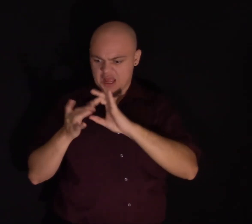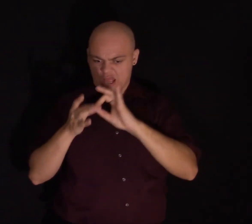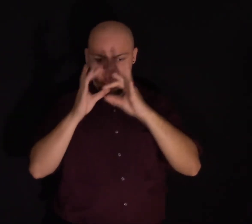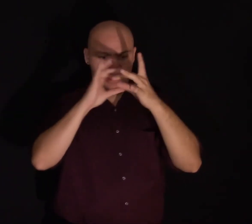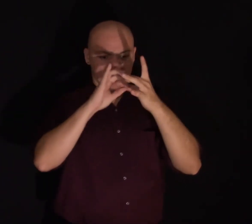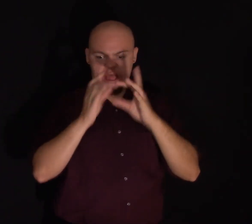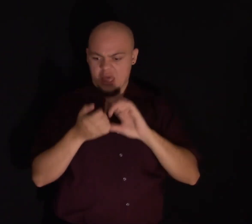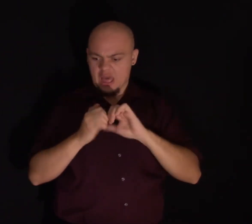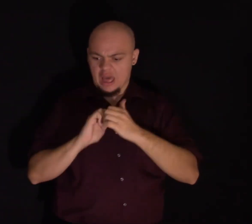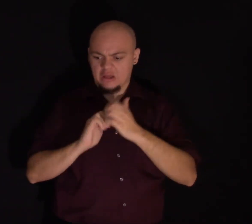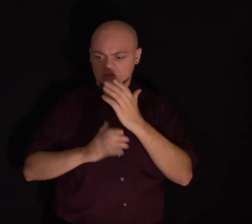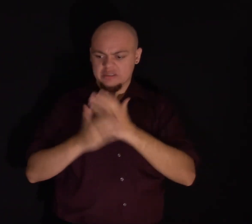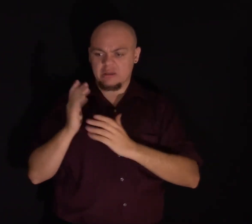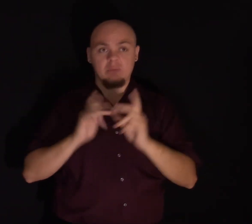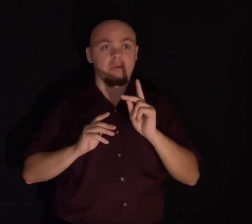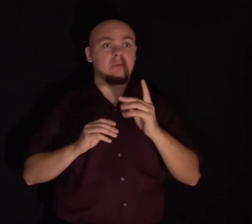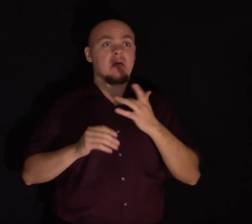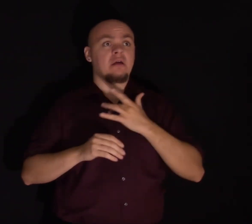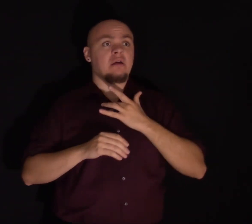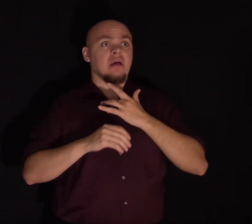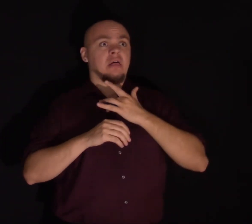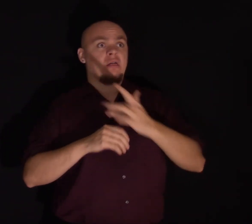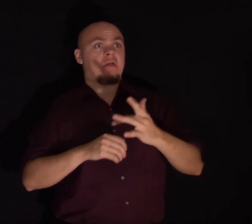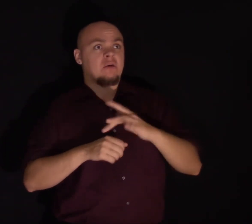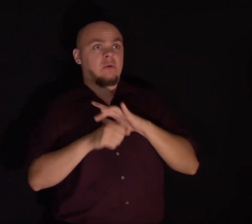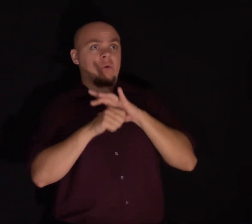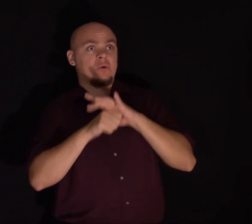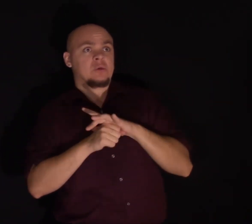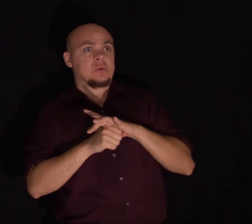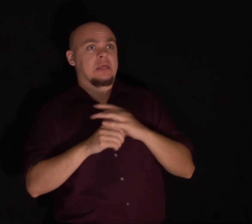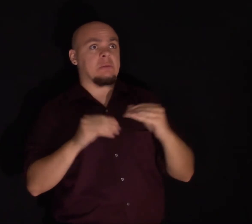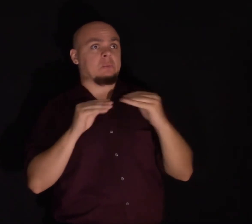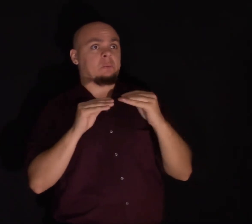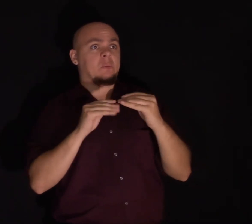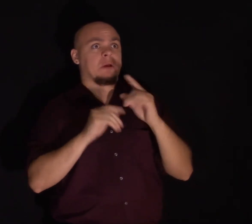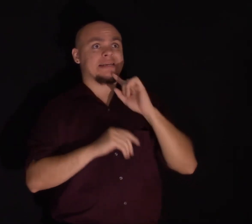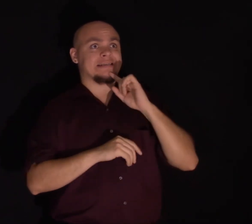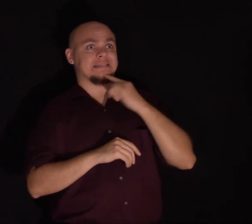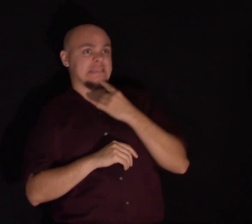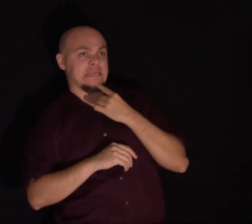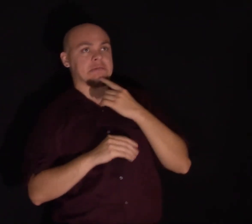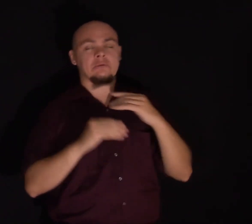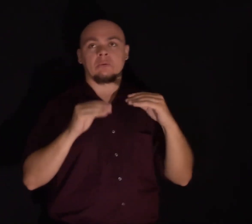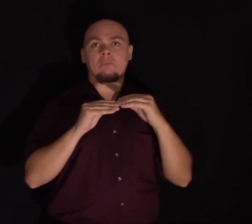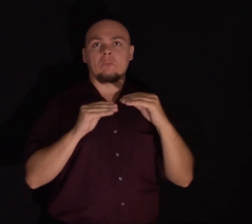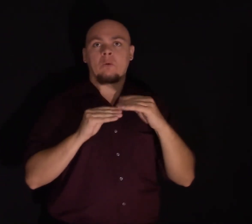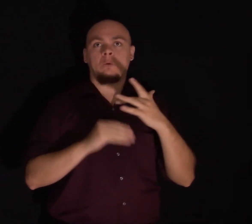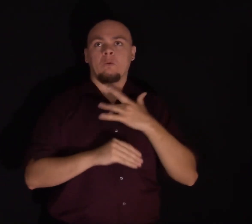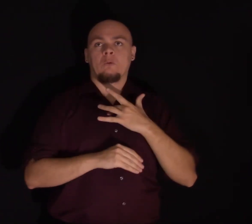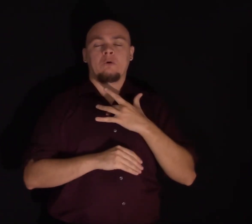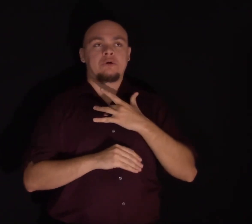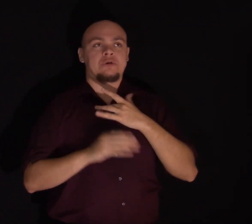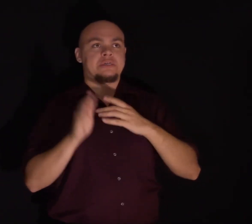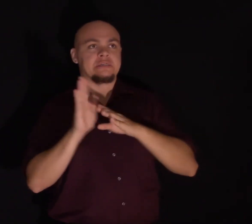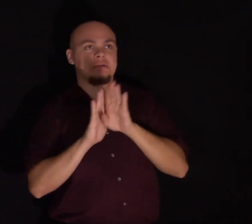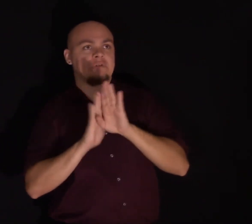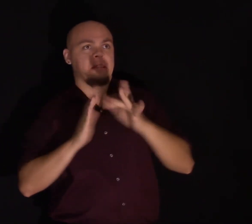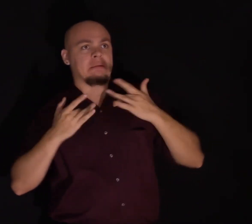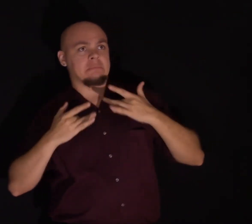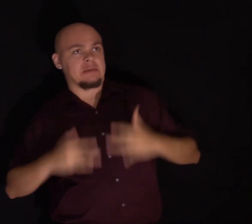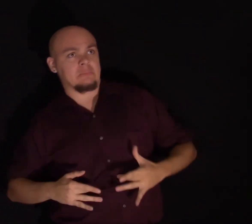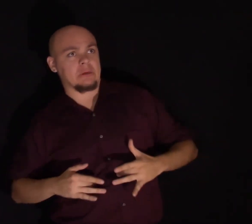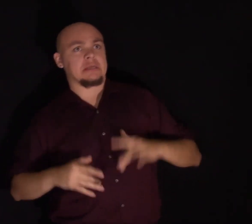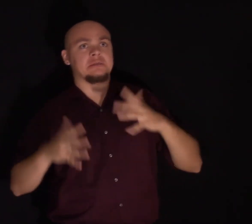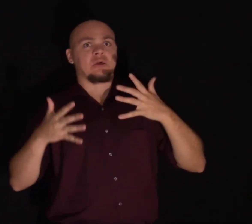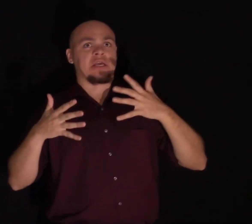people are more vulnerable to stress, why others may be more likely to develop a depression or